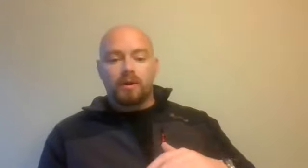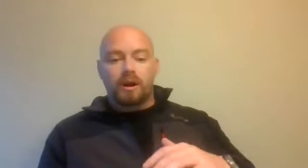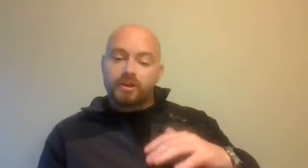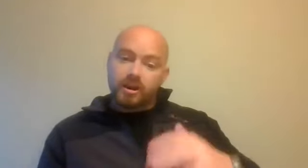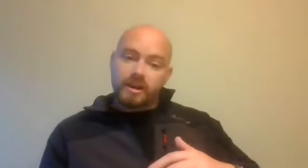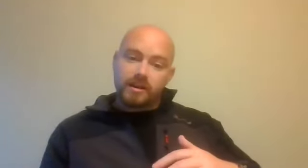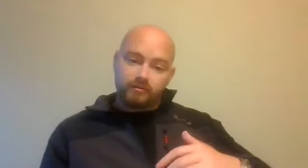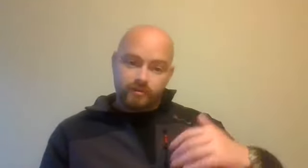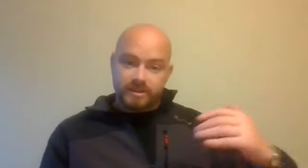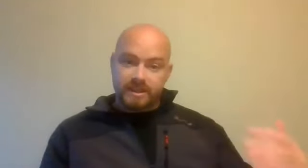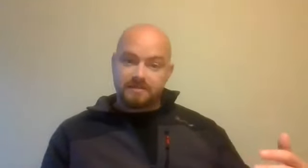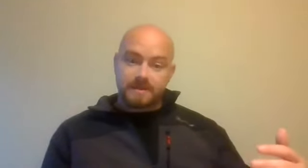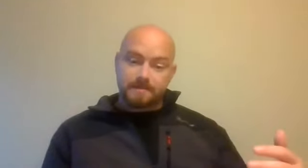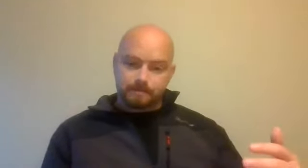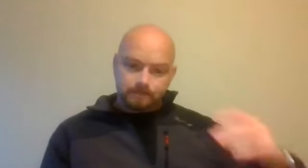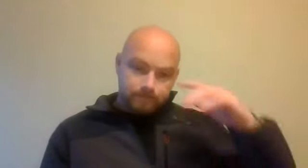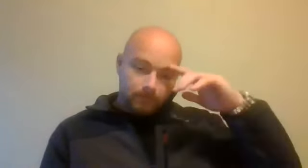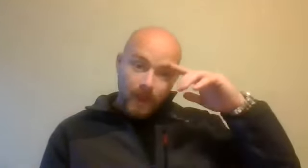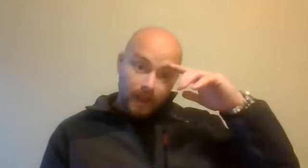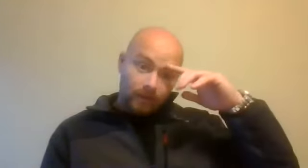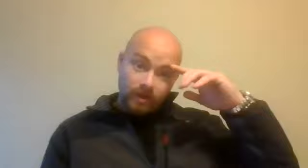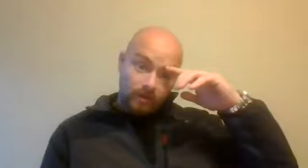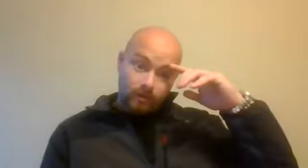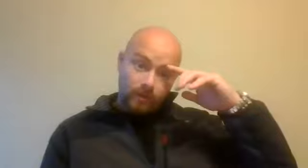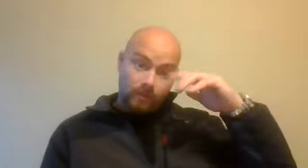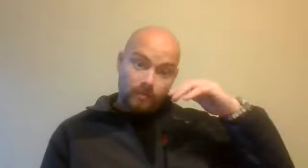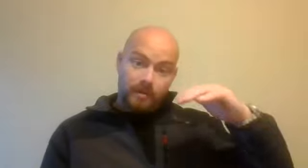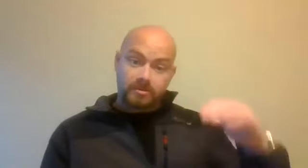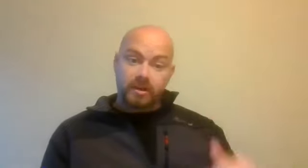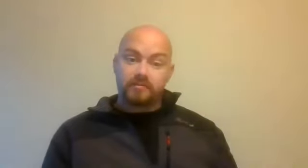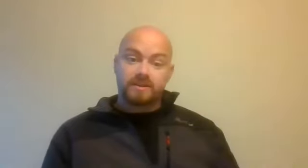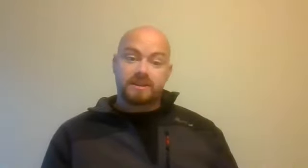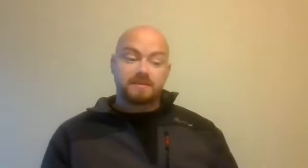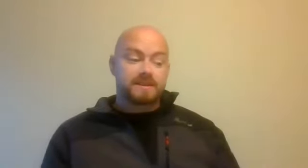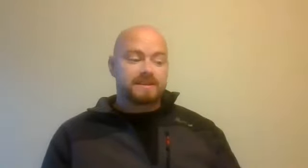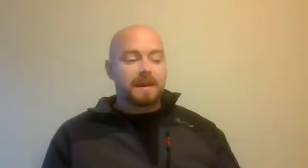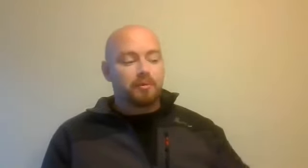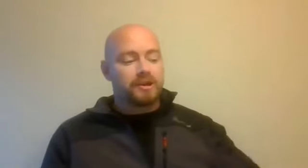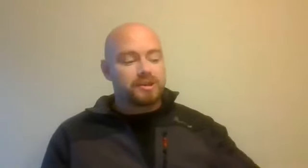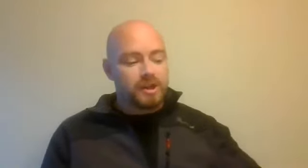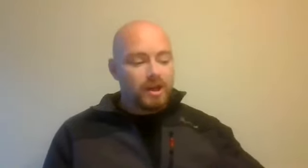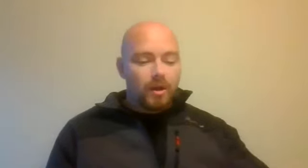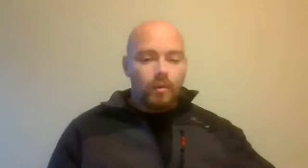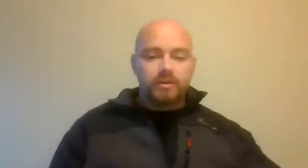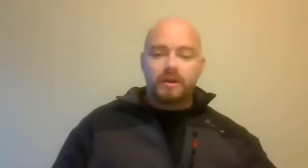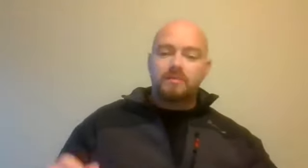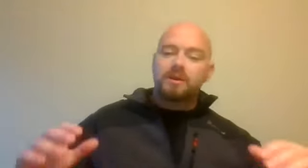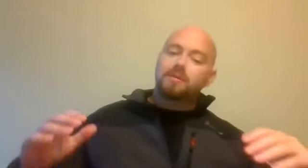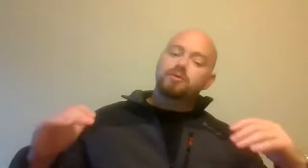who are designing risk assessments. And I often talk about when people are designing risk assessments, that separation. When you bring in people who